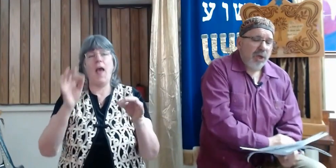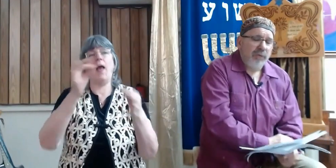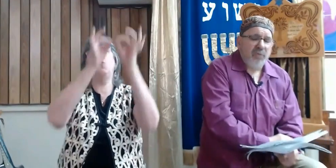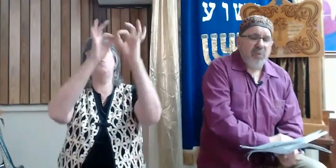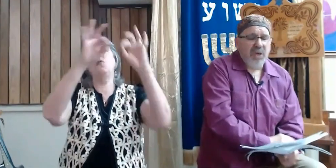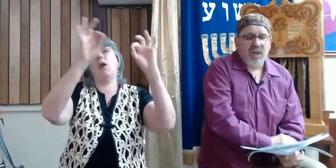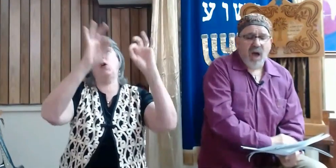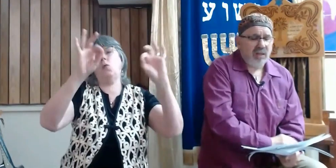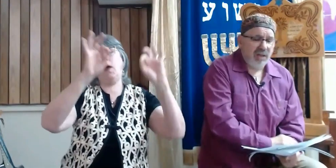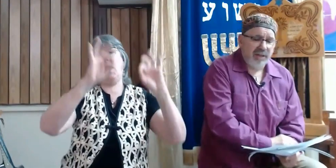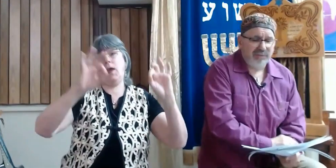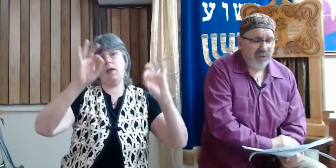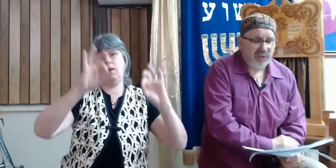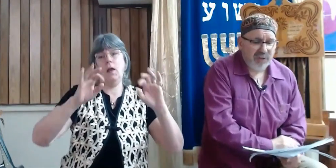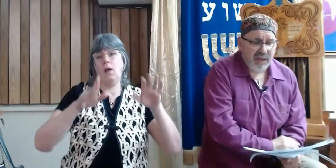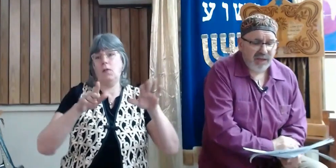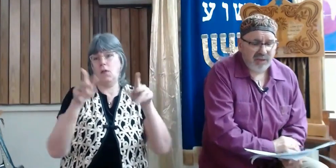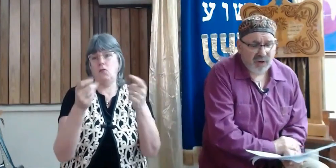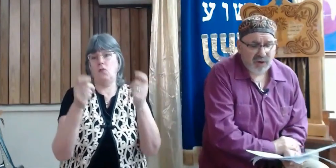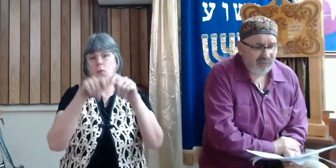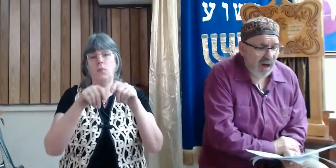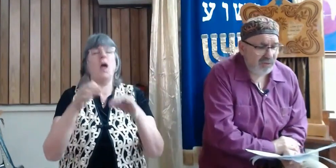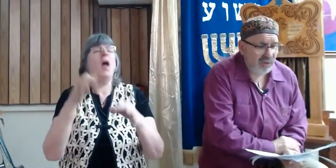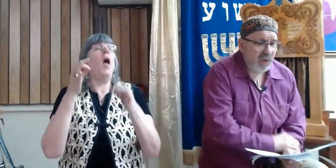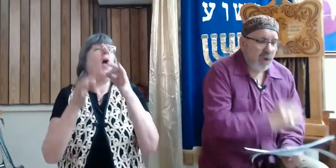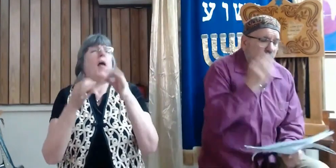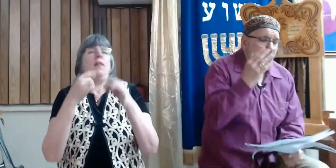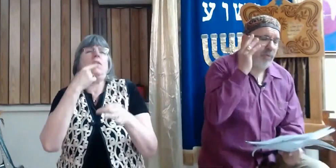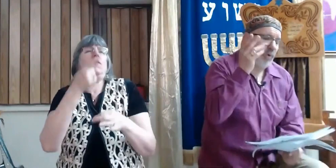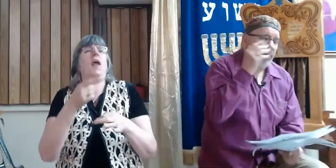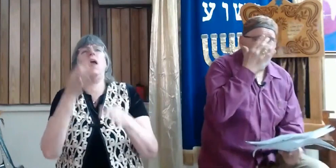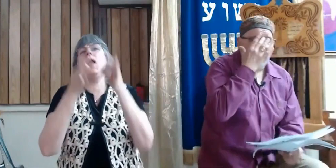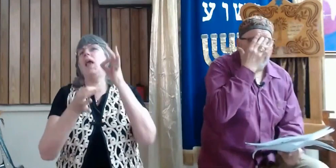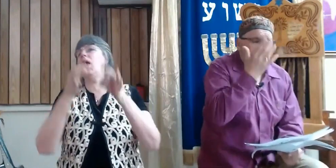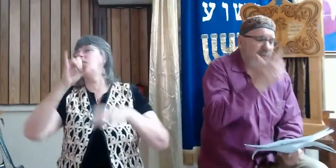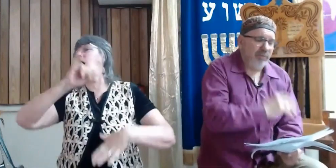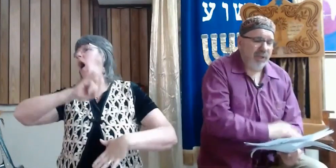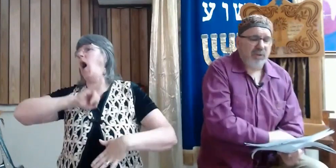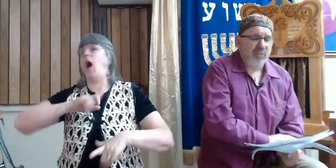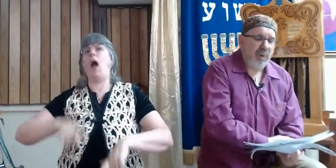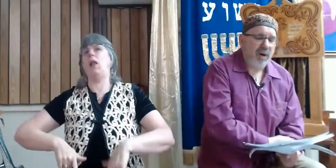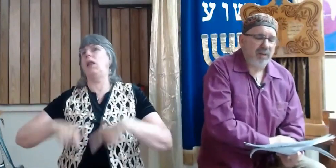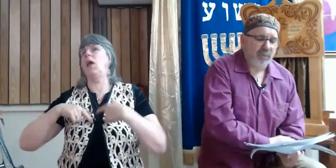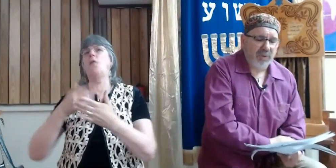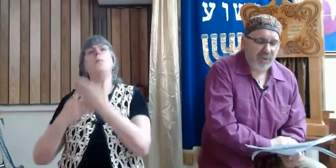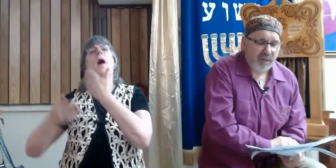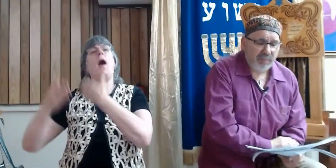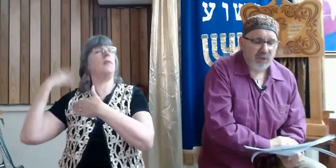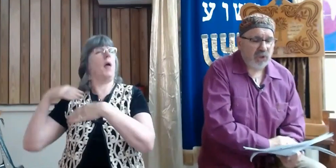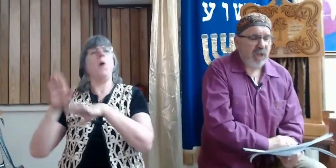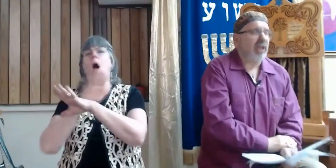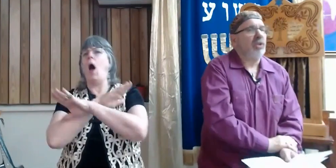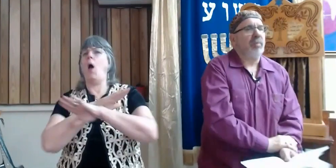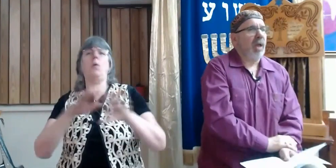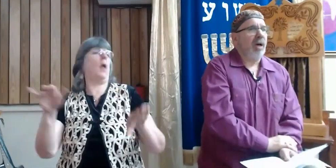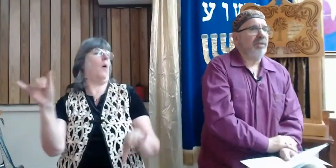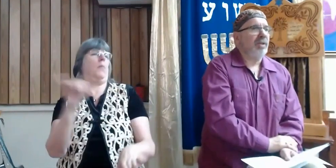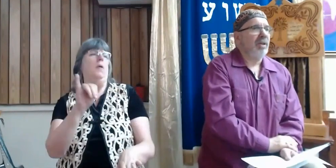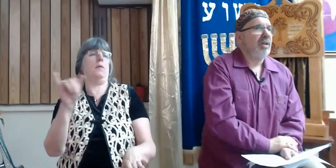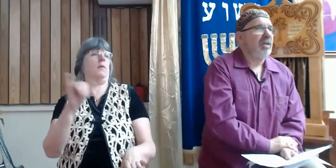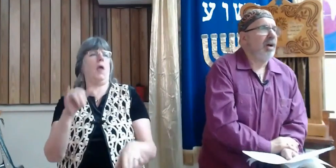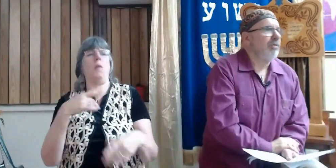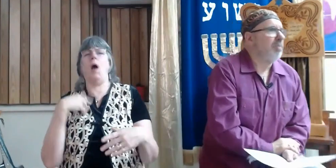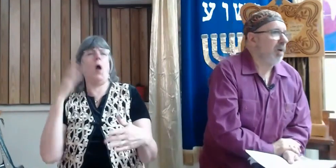saying, if we had lived in the days of our fathers, we would not have taken part with them and shedding the